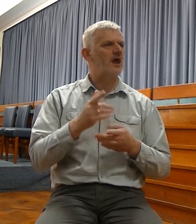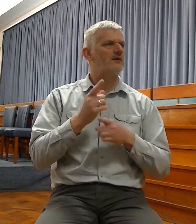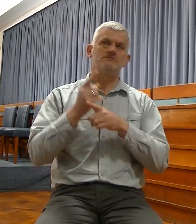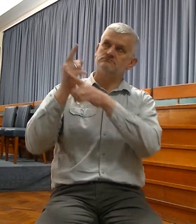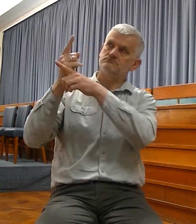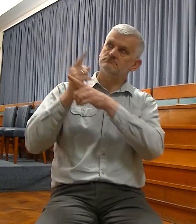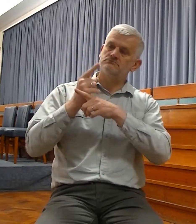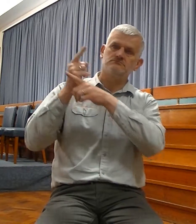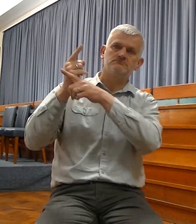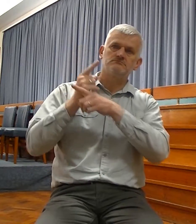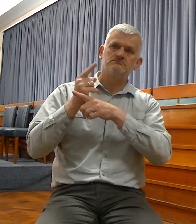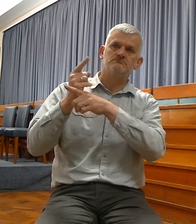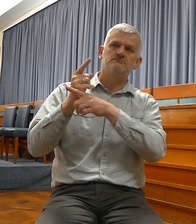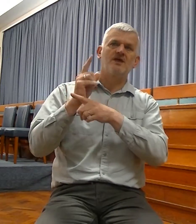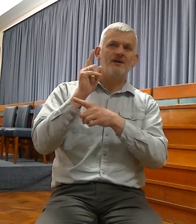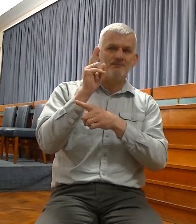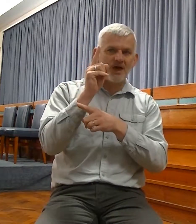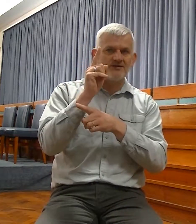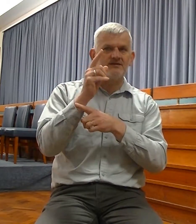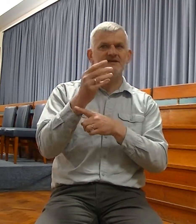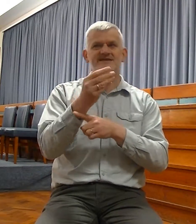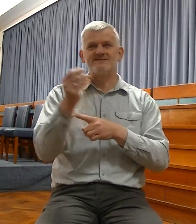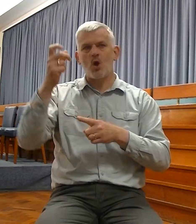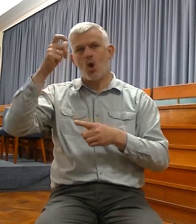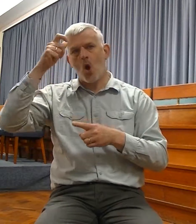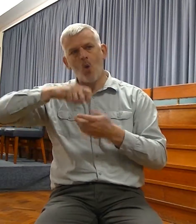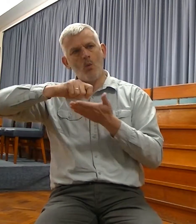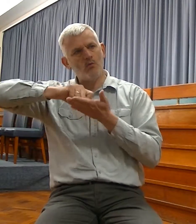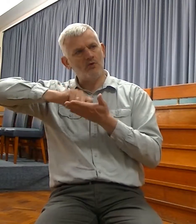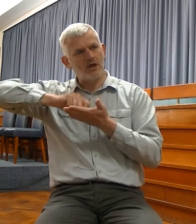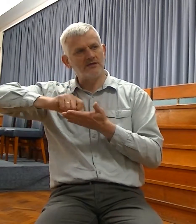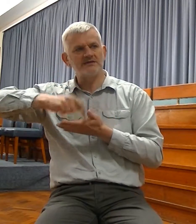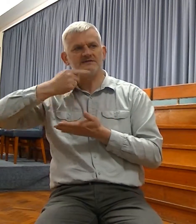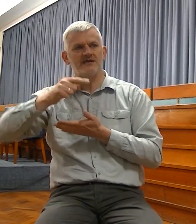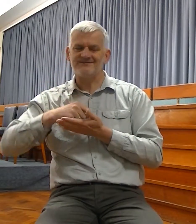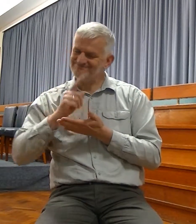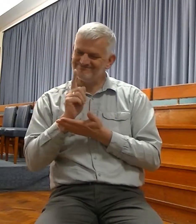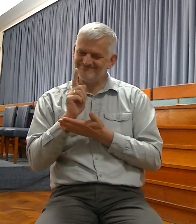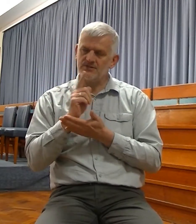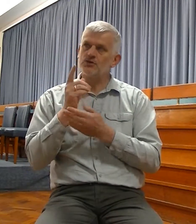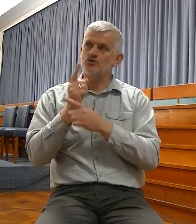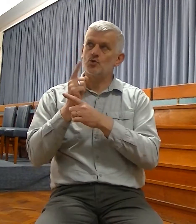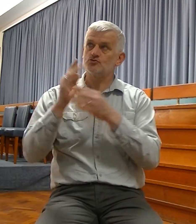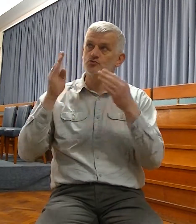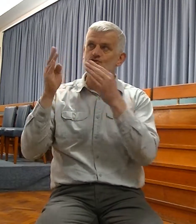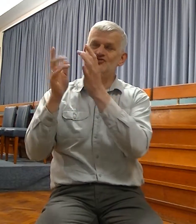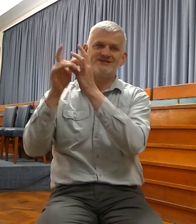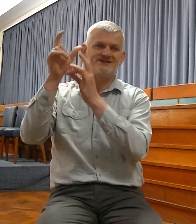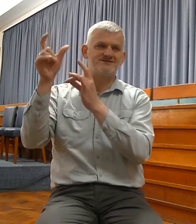address to Christ, the Redeemer. O Lord, my strength and my fortress and my